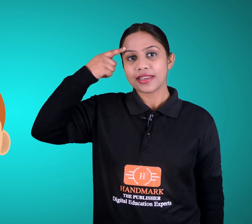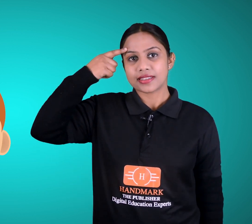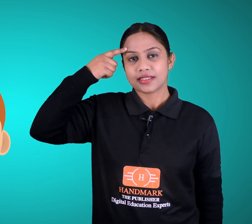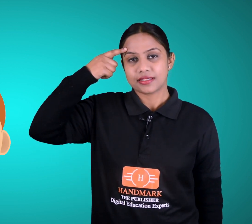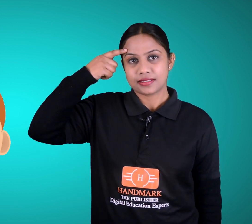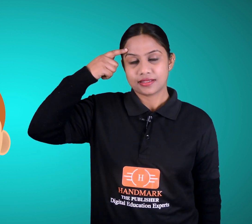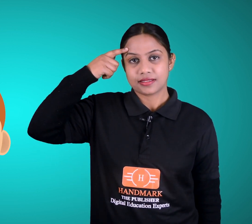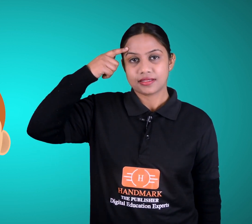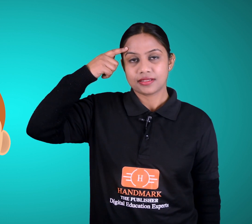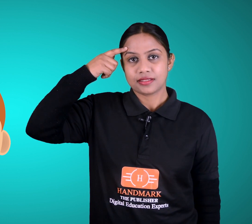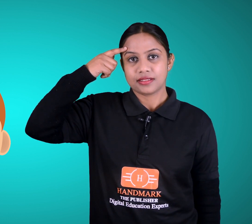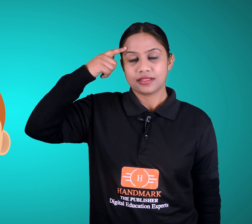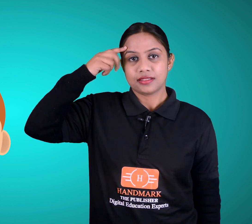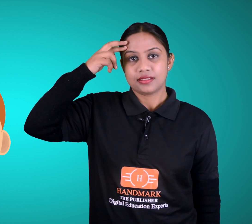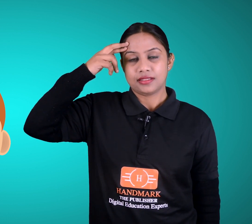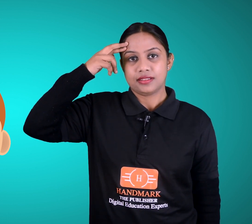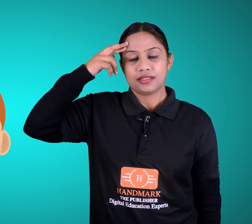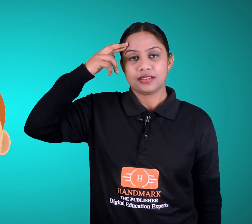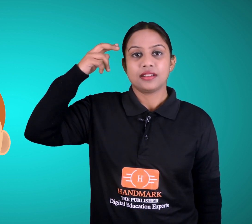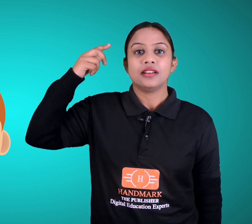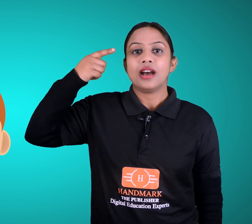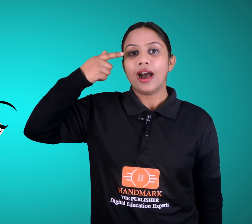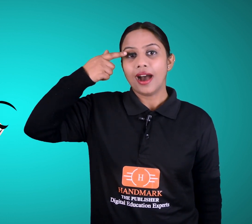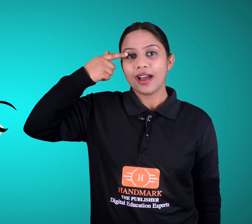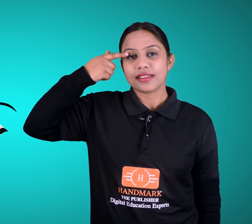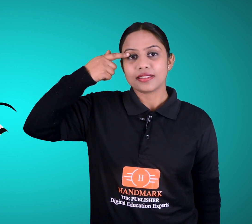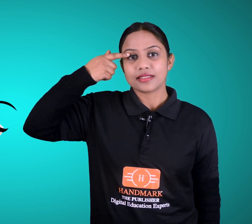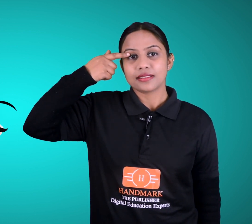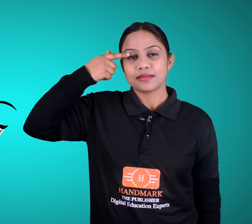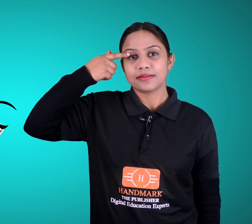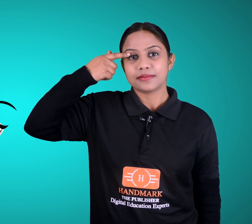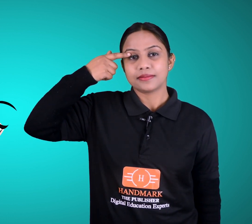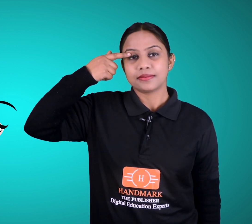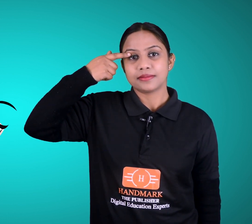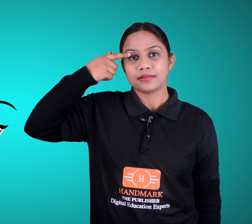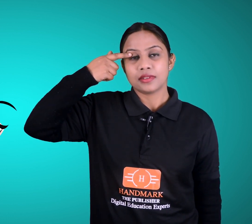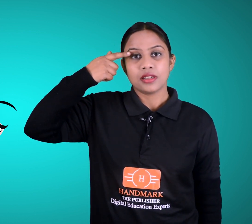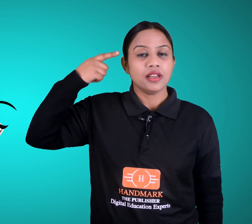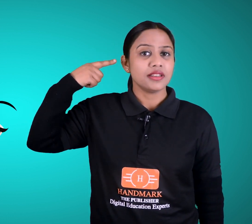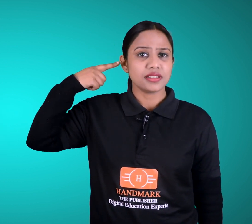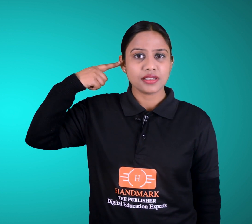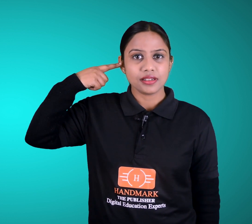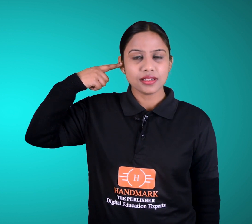eyes ears